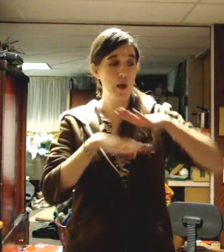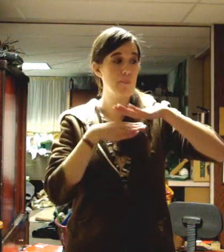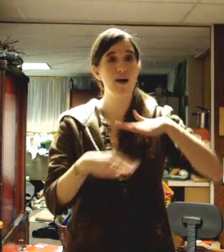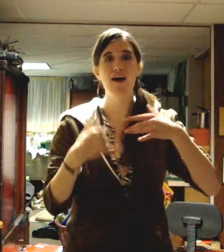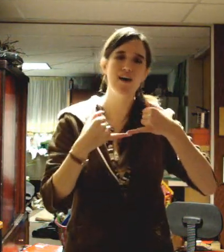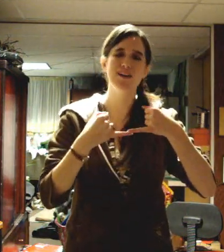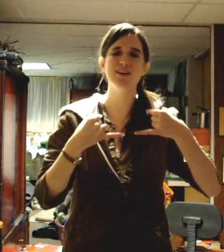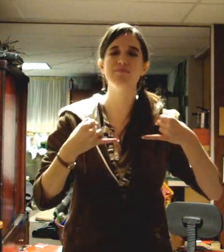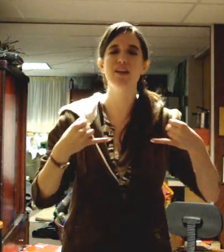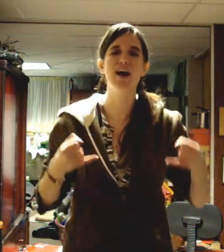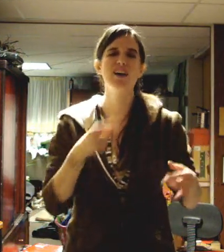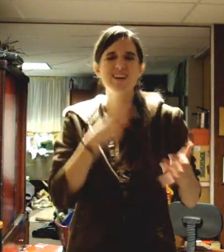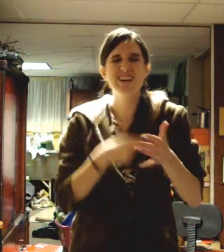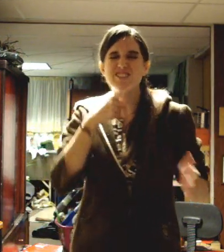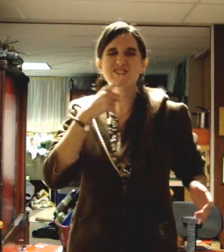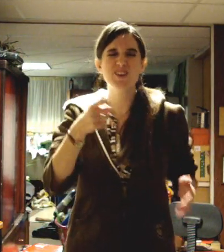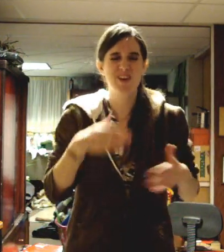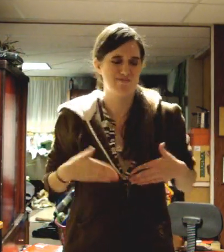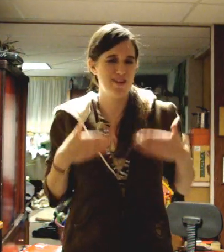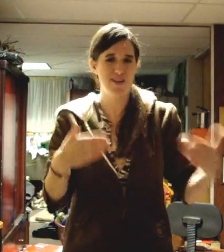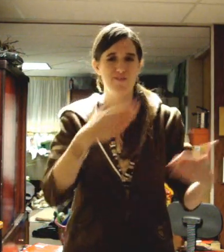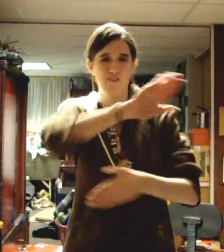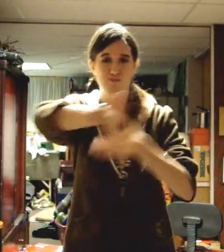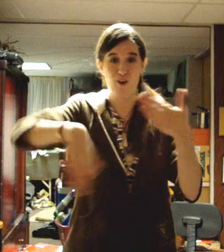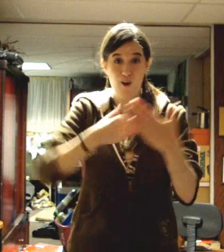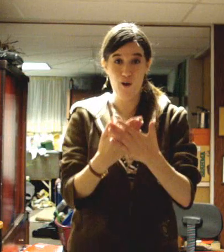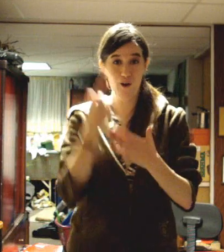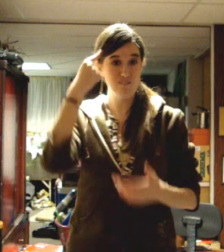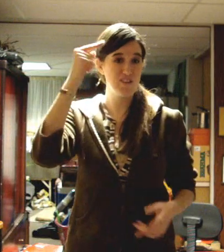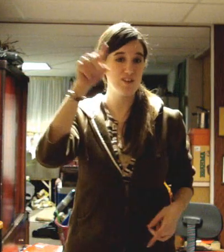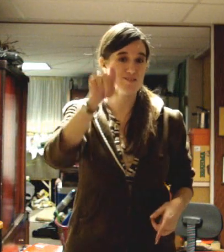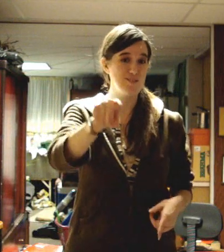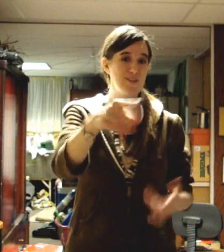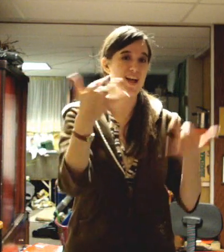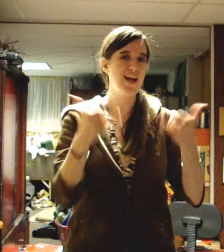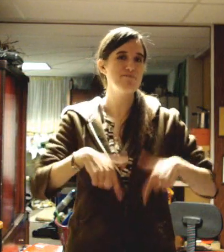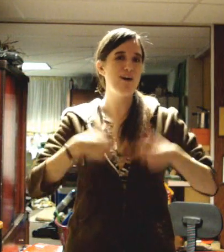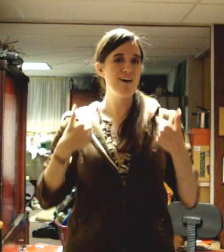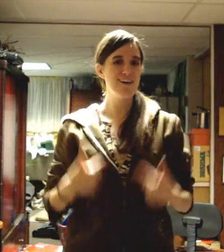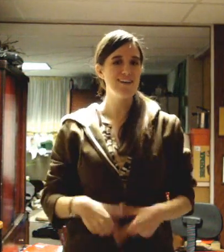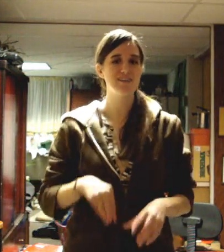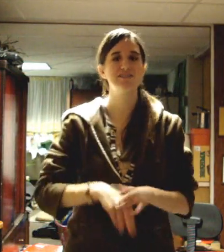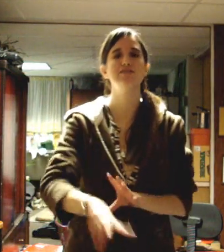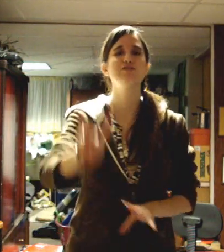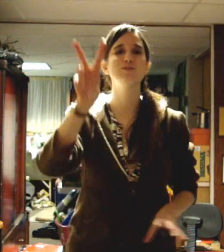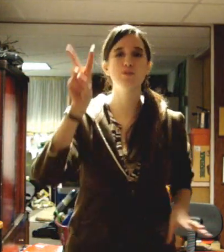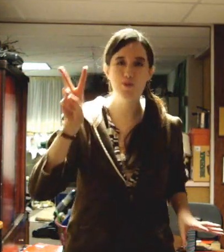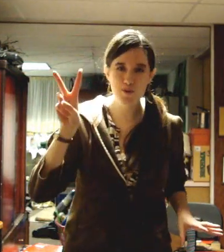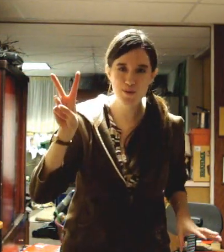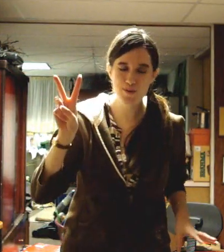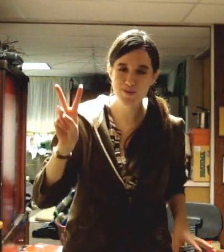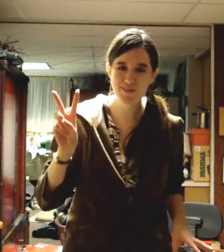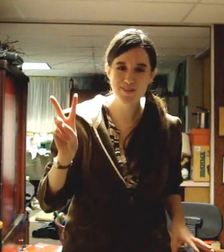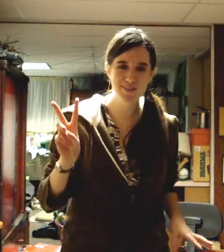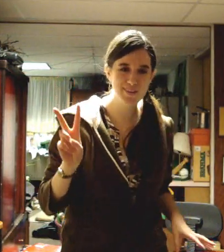This is the part of the line It's true I gave my all for you Now my heart's in two